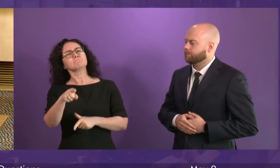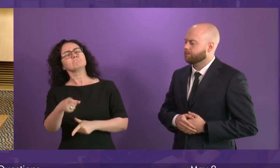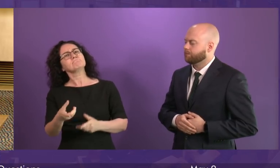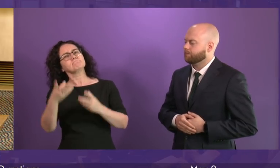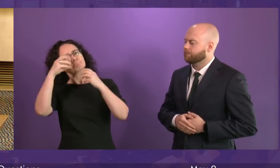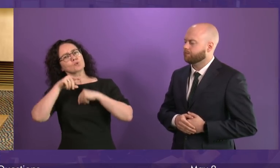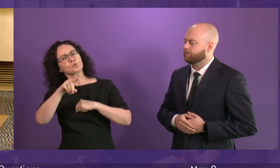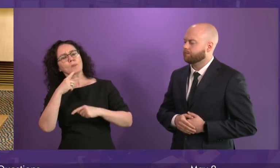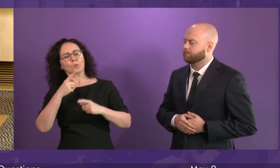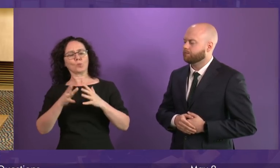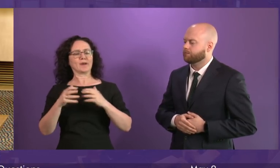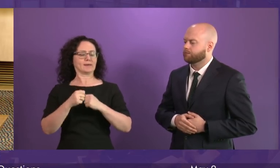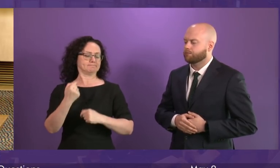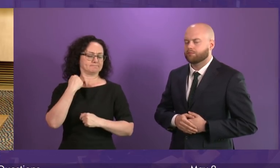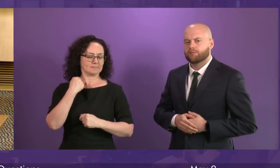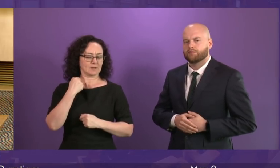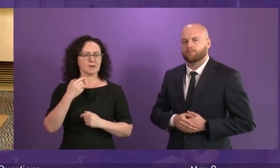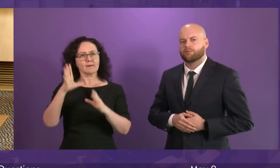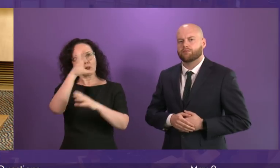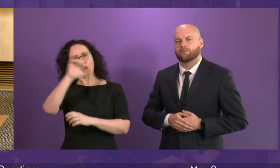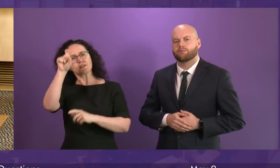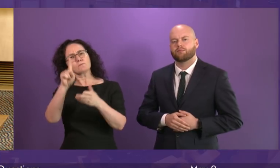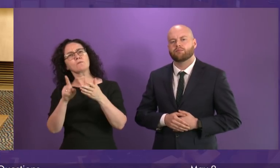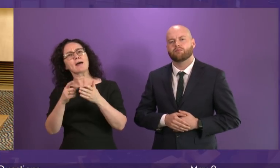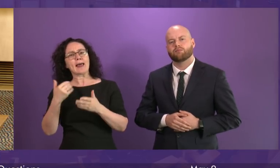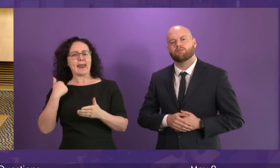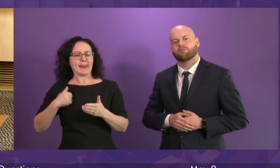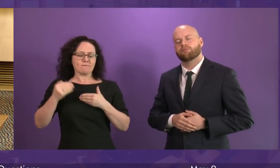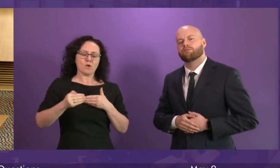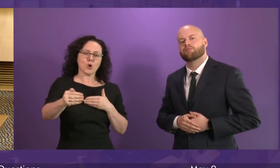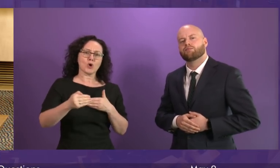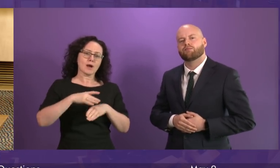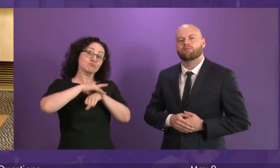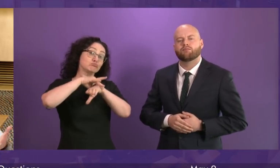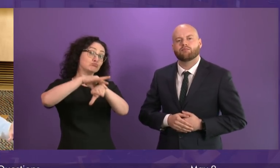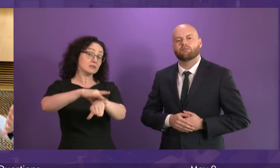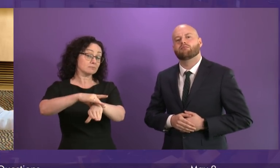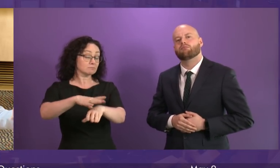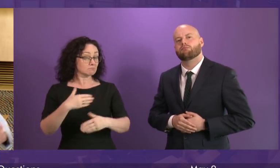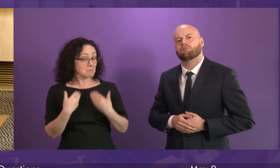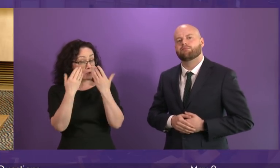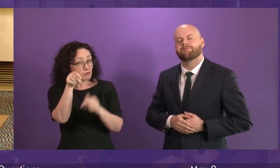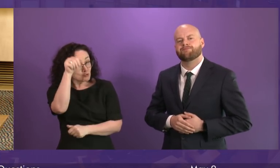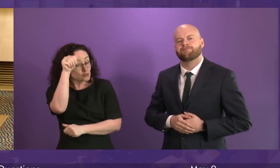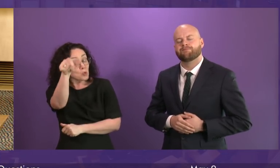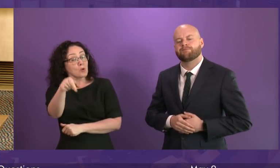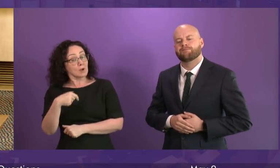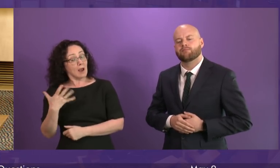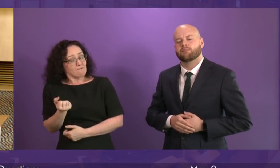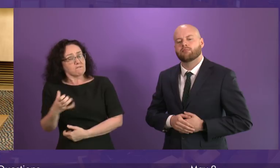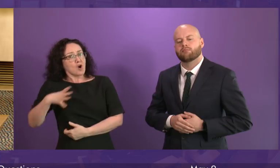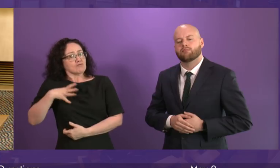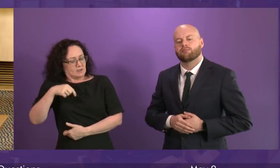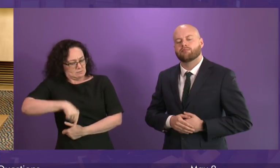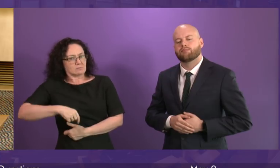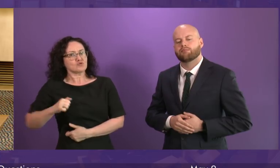about the concept of lifelong apprenticeships. I'm not sure if she's aware that we already have lifelong apprenticeships in Scotland.